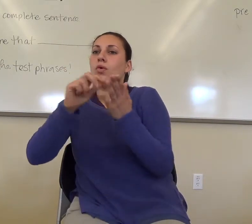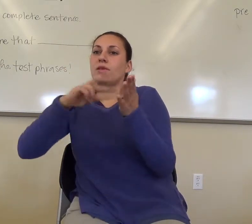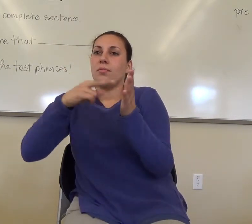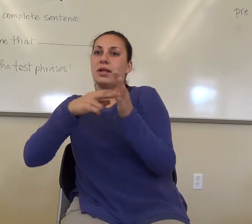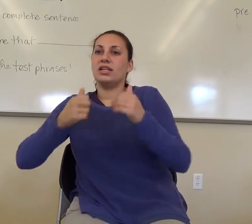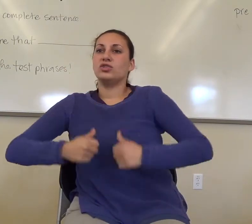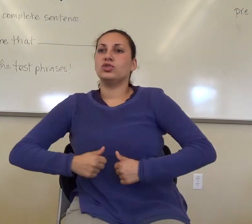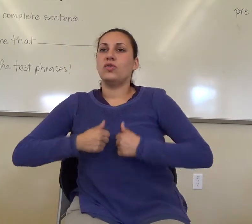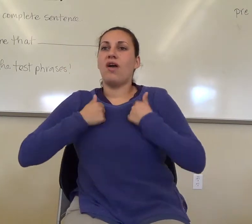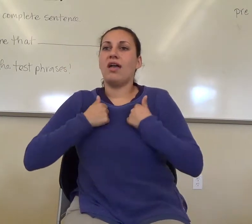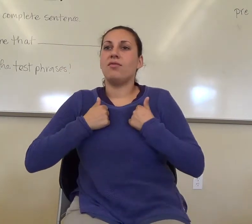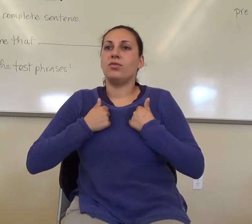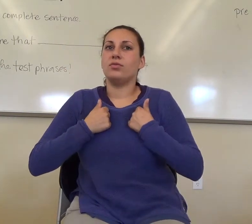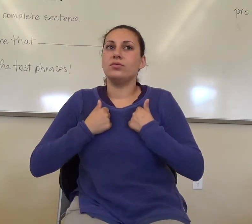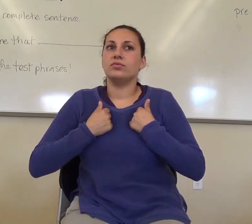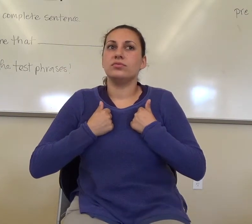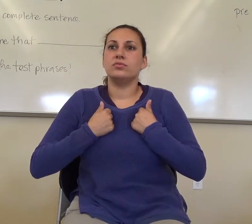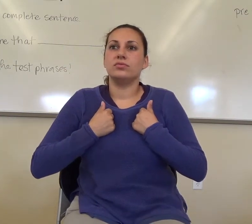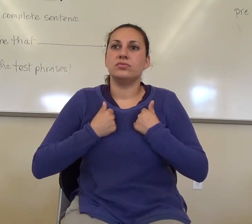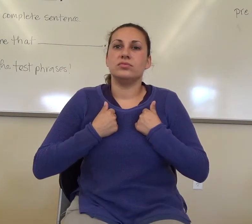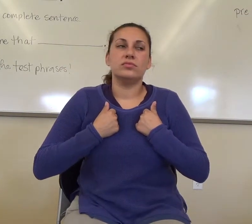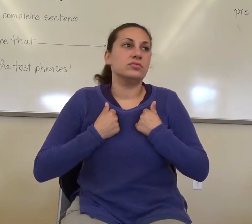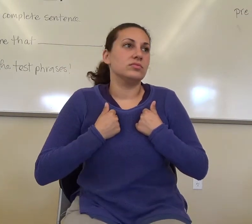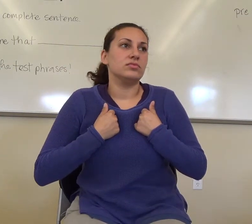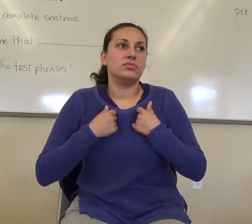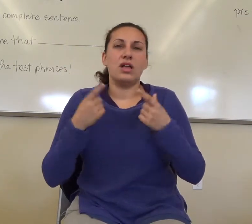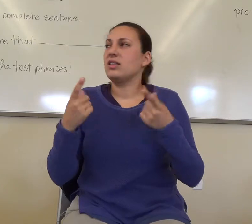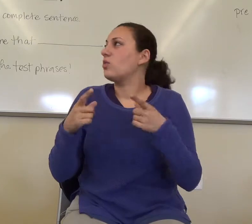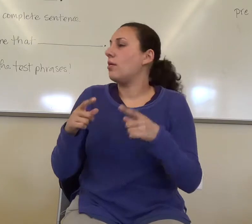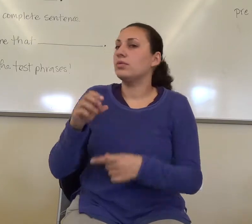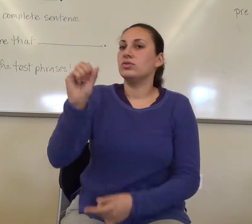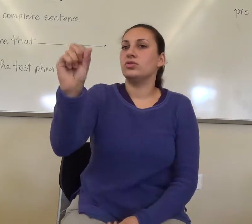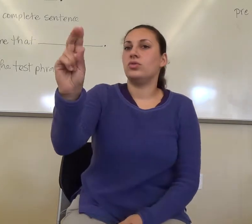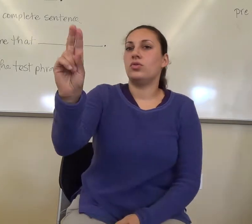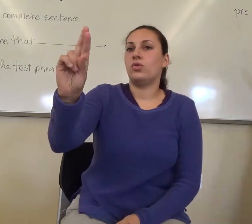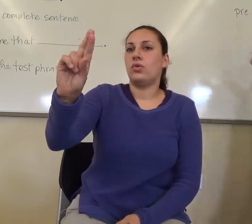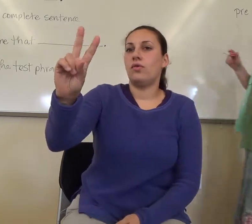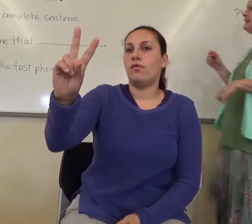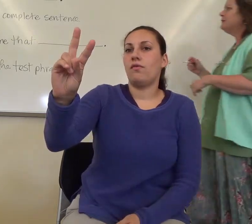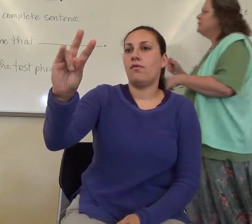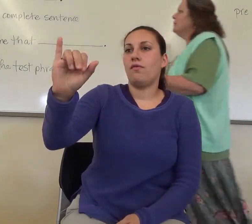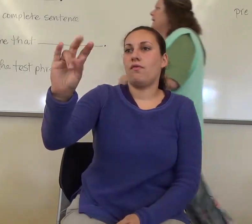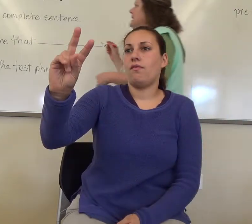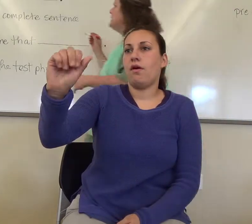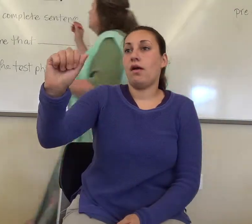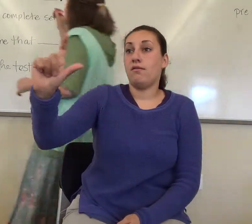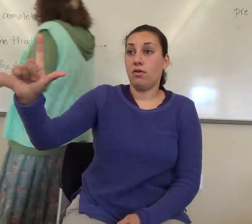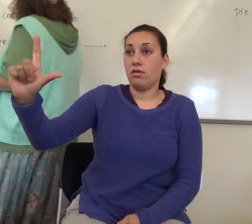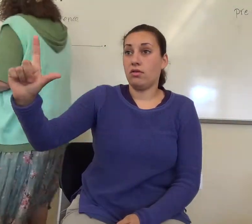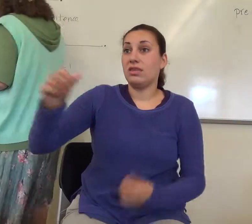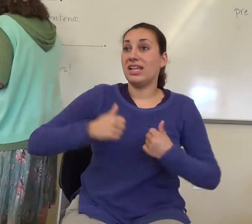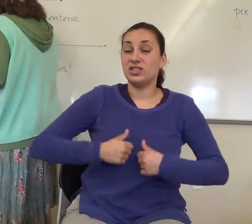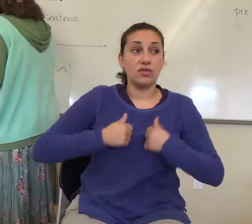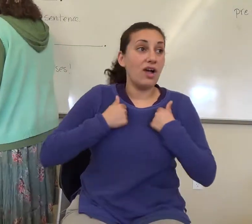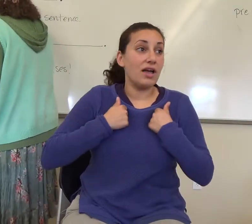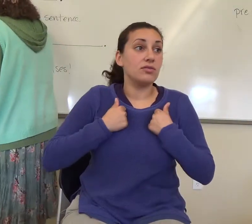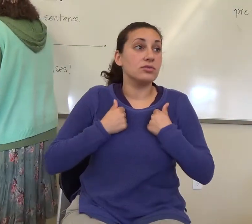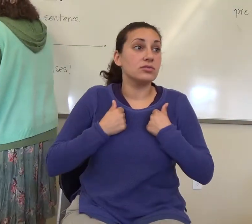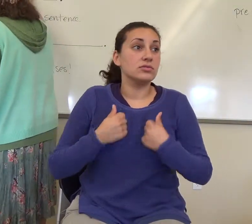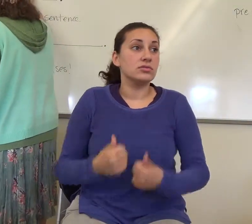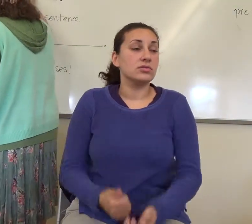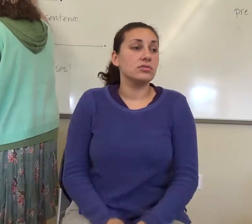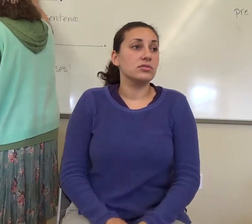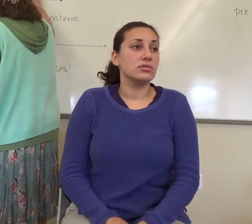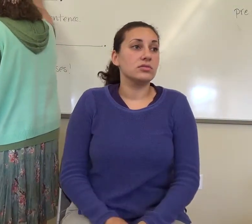That's the other thing that's running through here. So, again, many different ways to phrase this